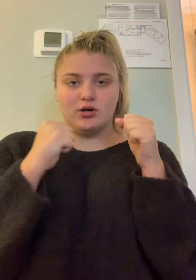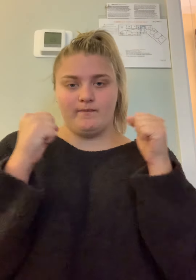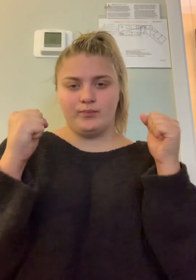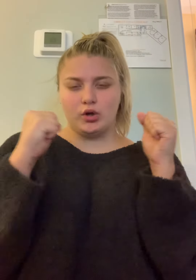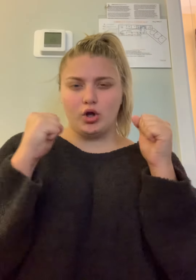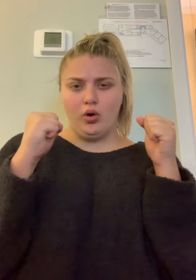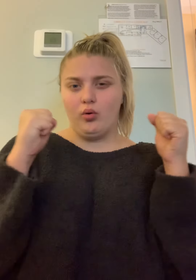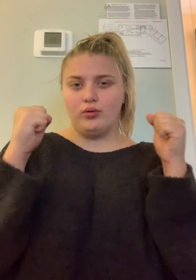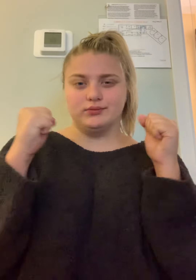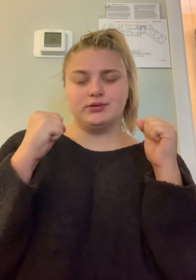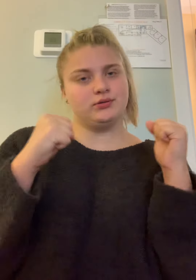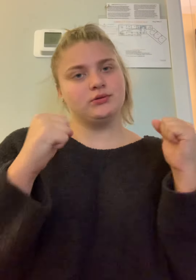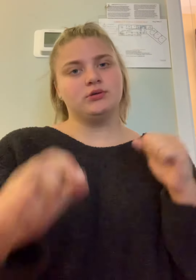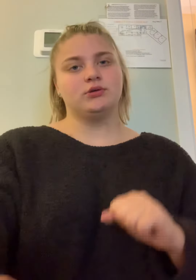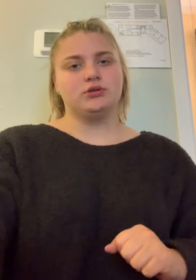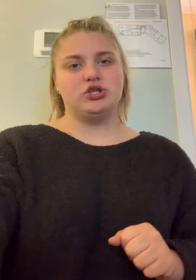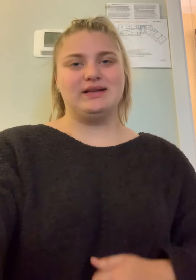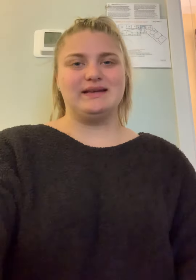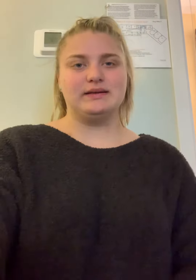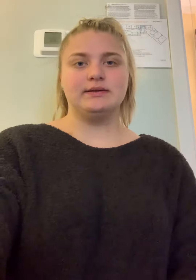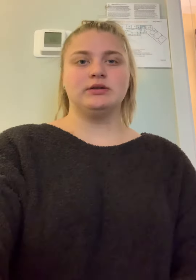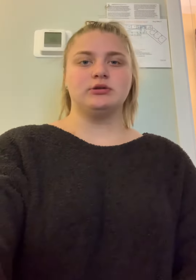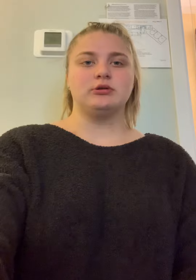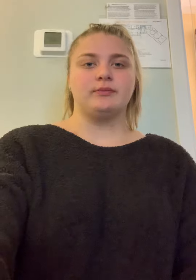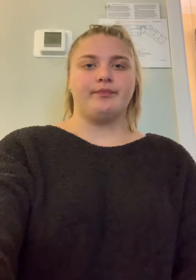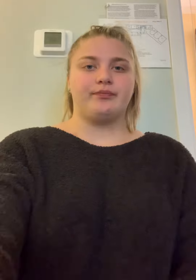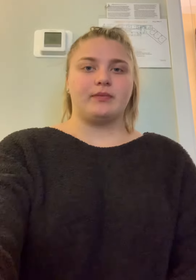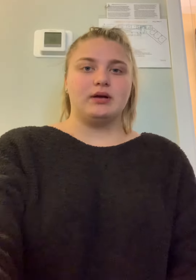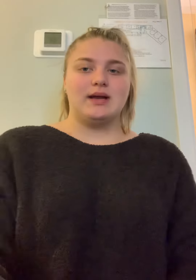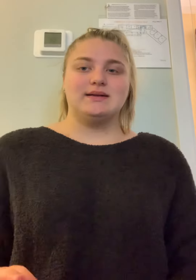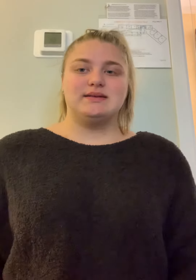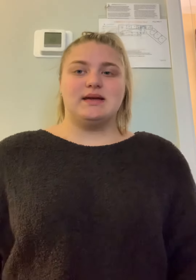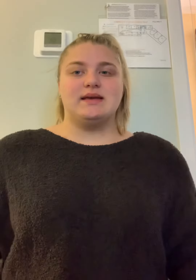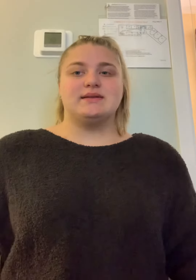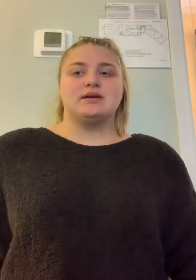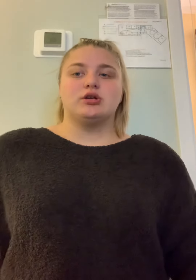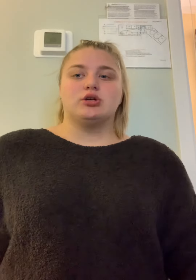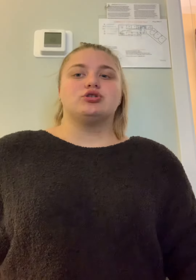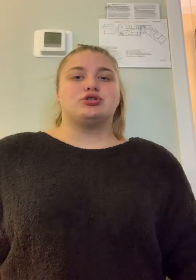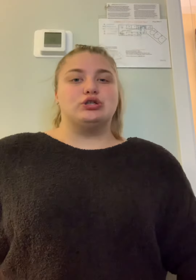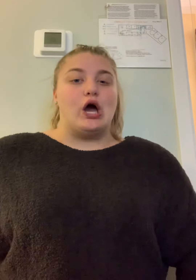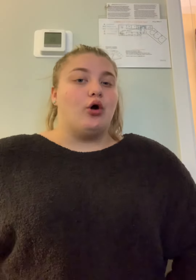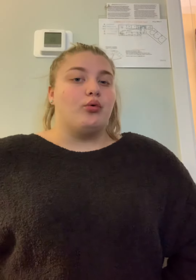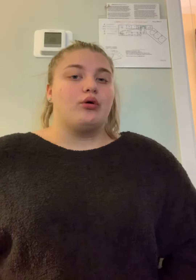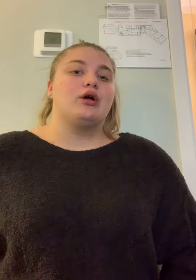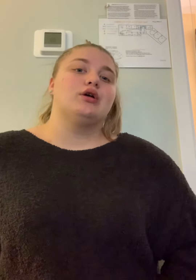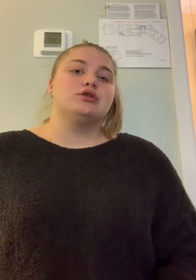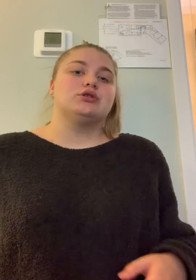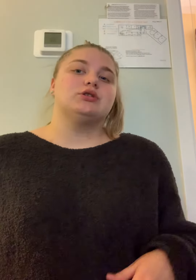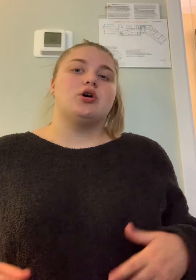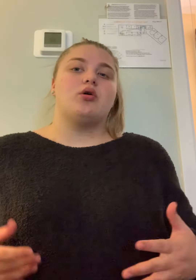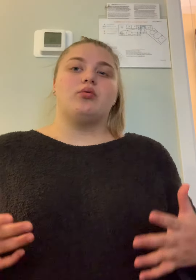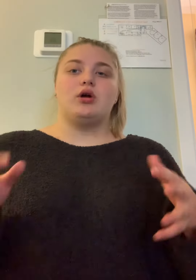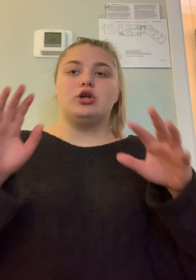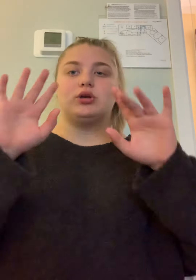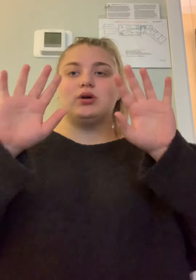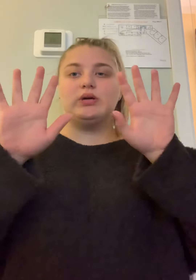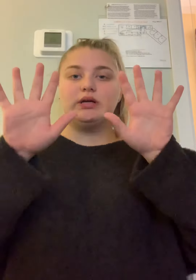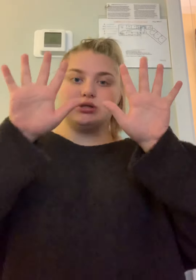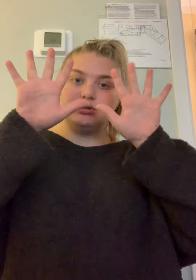cold chilly. Next is snow. So you're going to